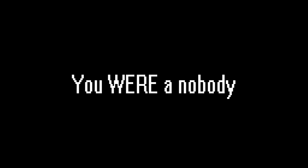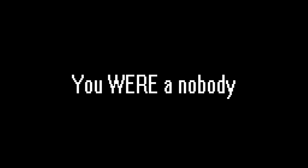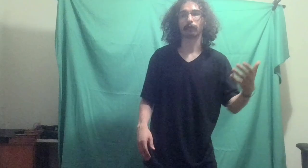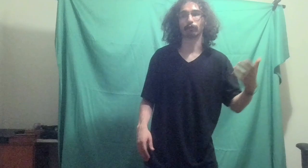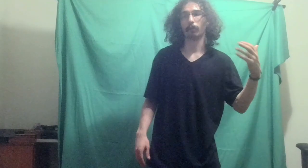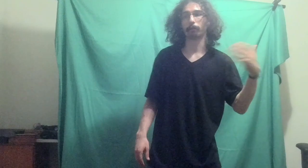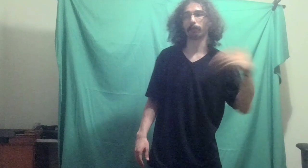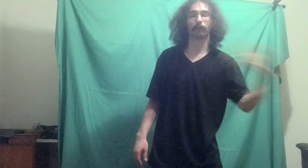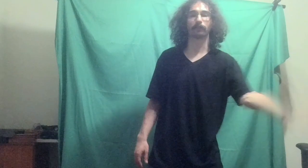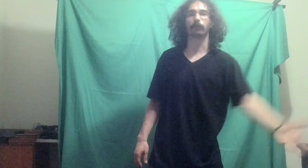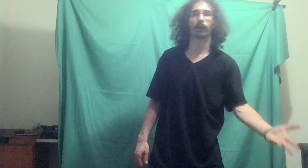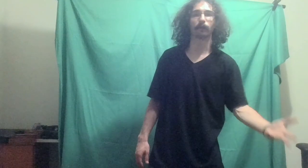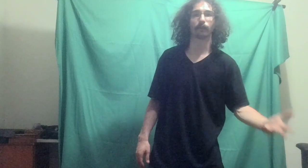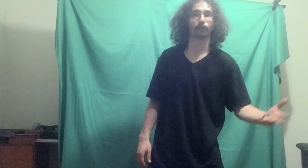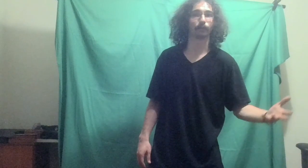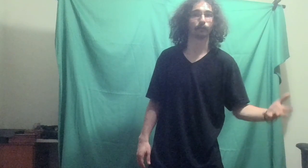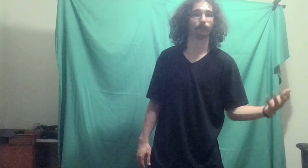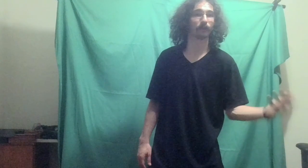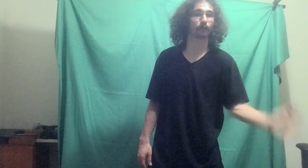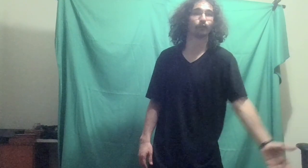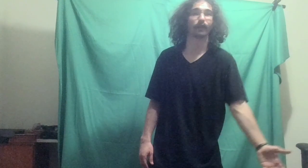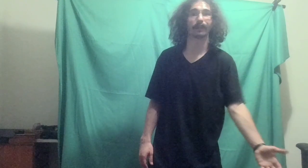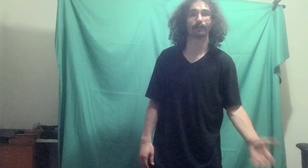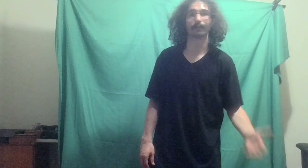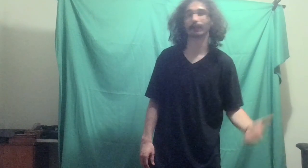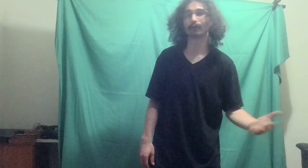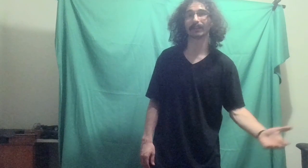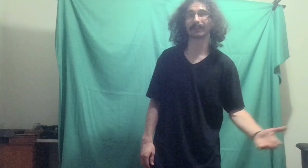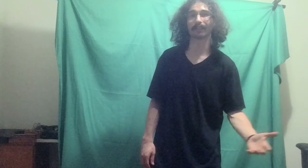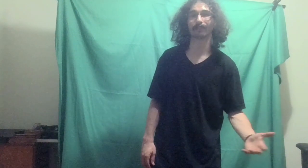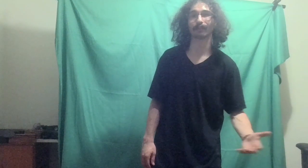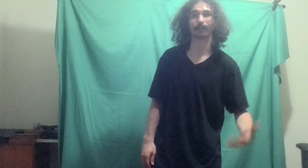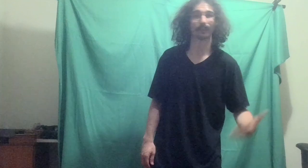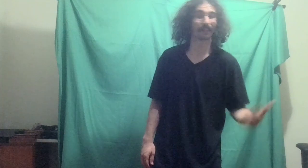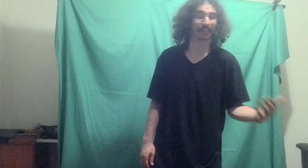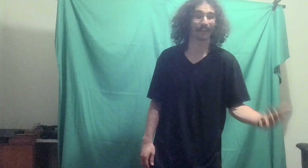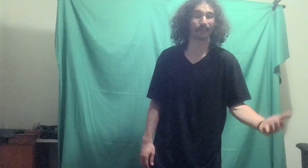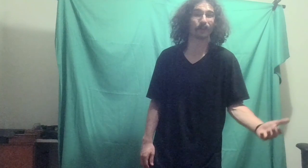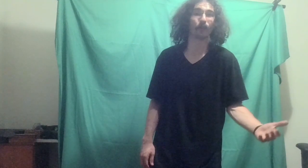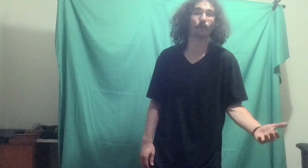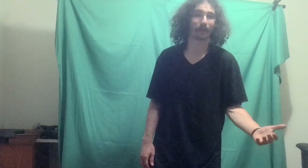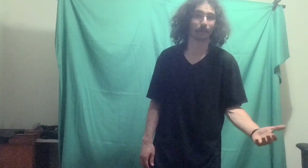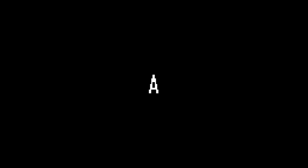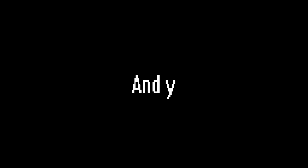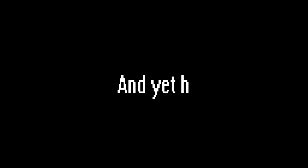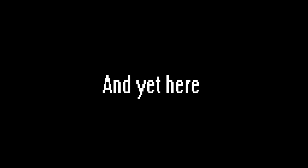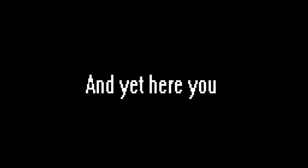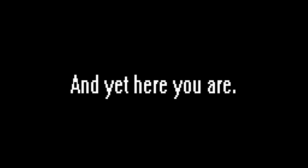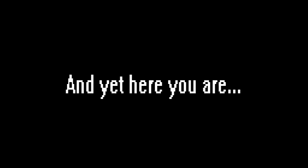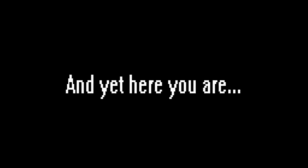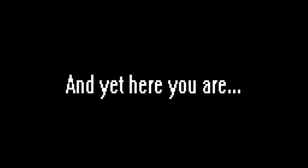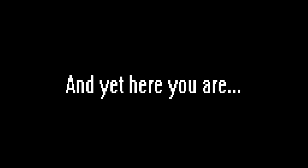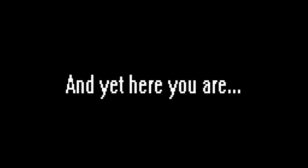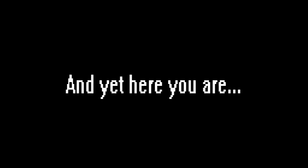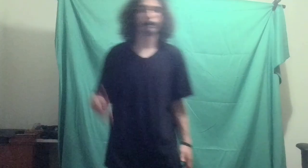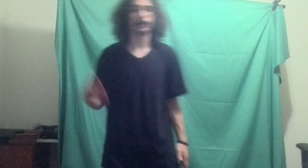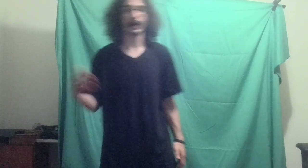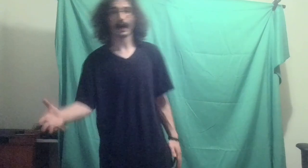Just putting myself out there and just messing around, didn't really take this seriously, didn't think it could go anywhere. But now,